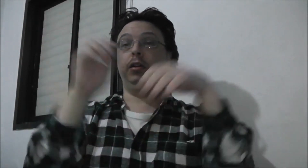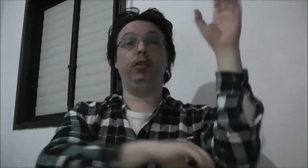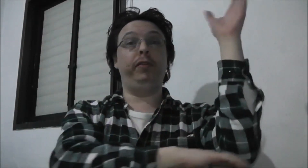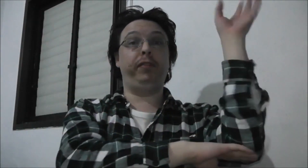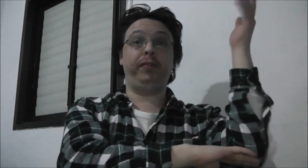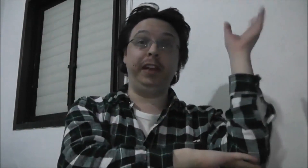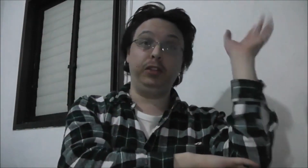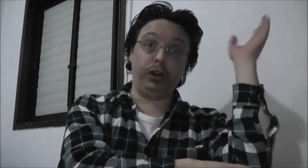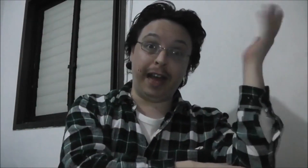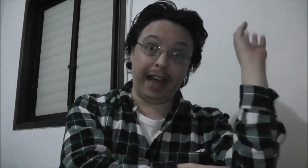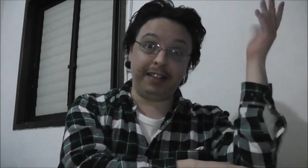roof of Indonesia.